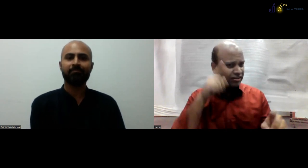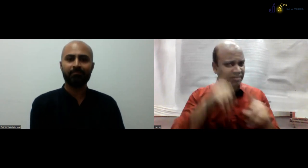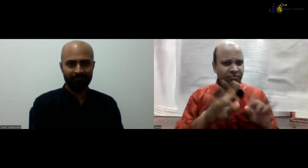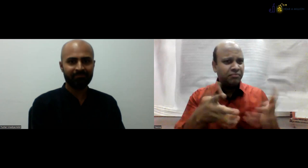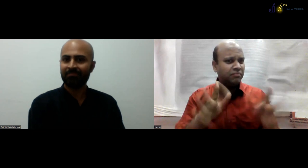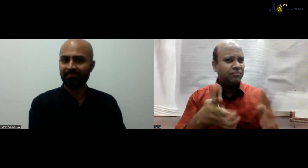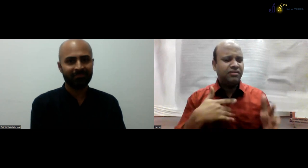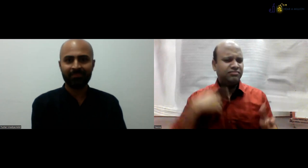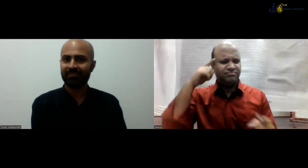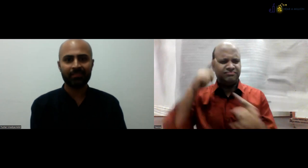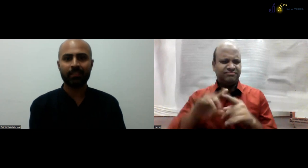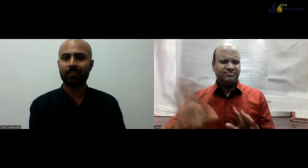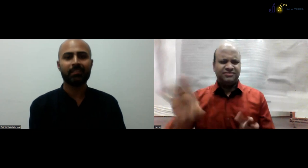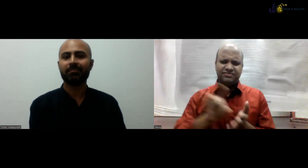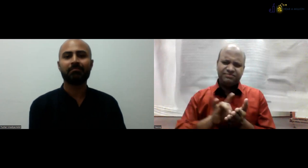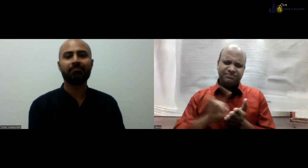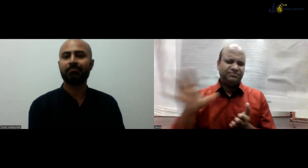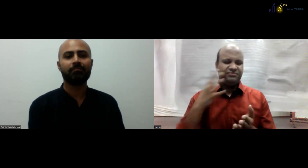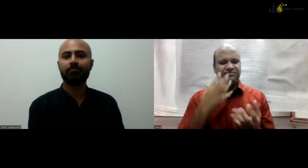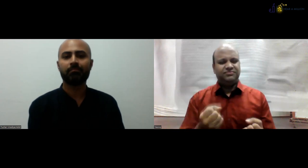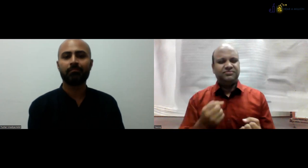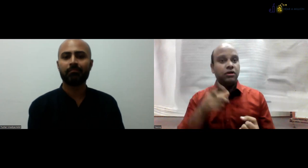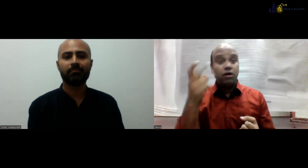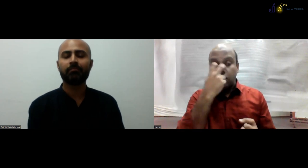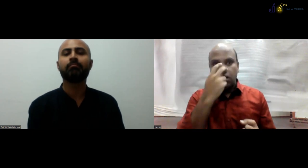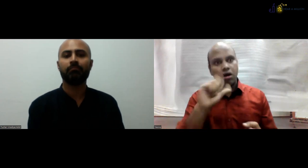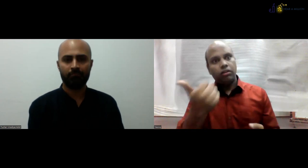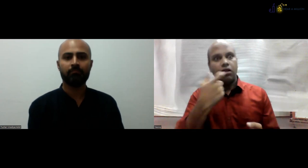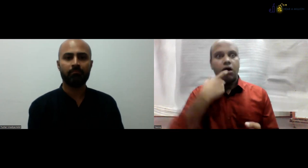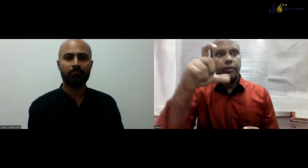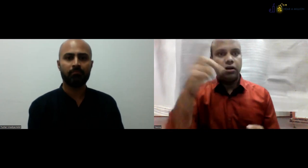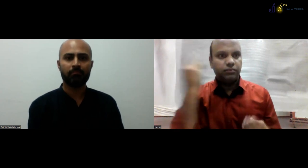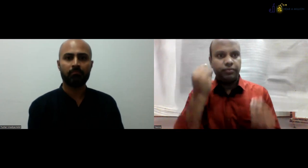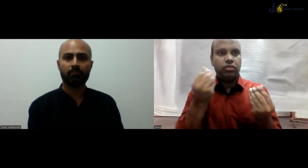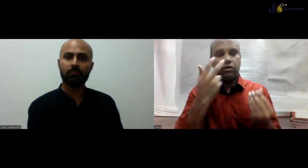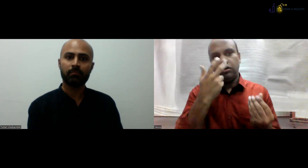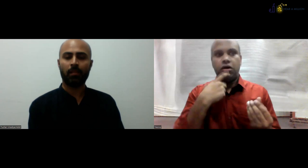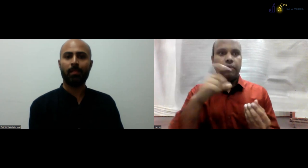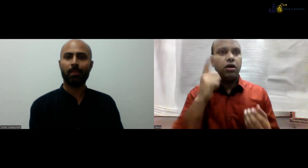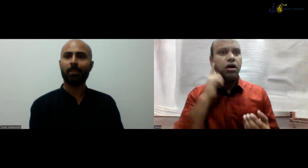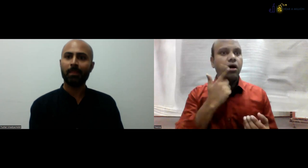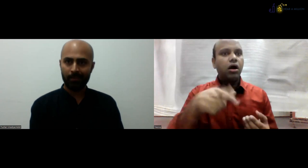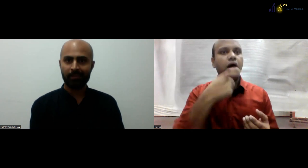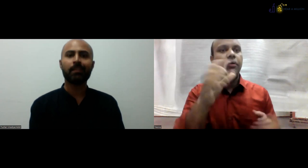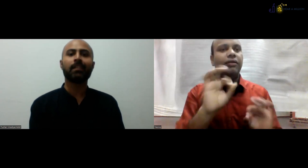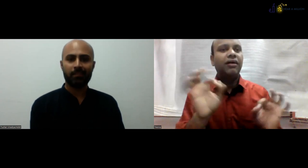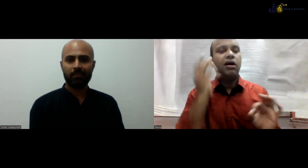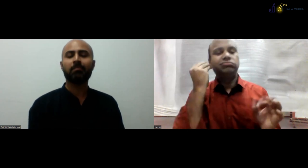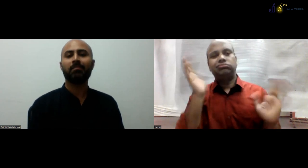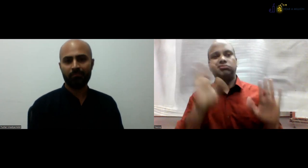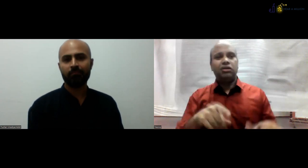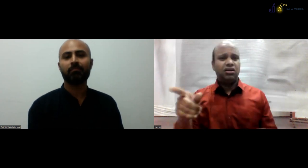money, just to get the salary. They don't have an aim to teach deaf students. It's better to remove them, remove them from the post.